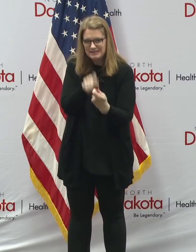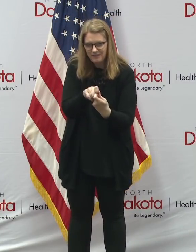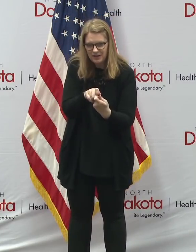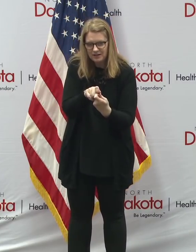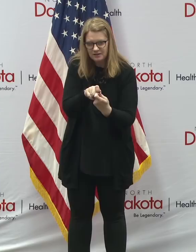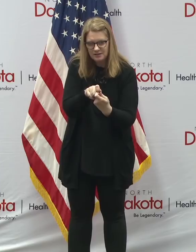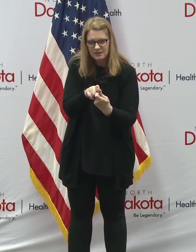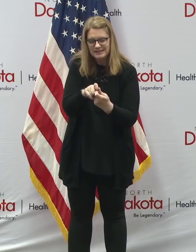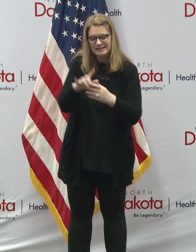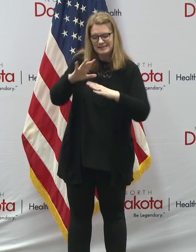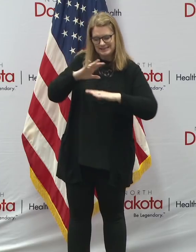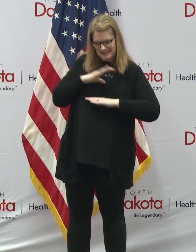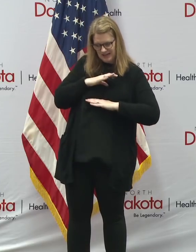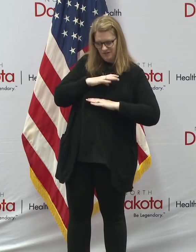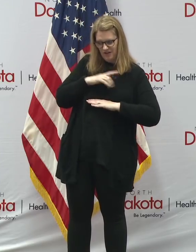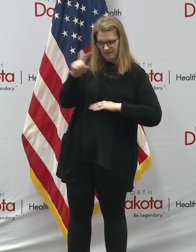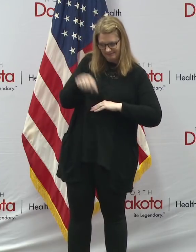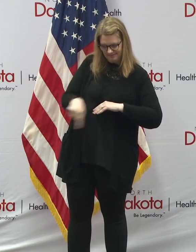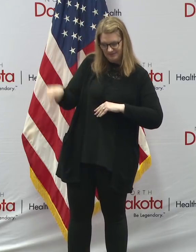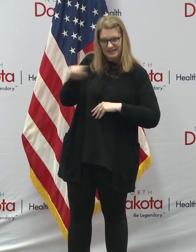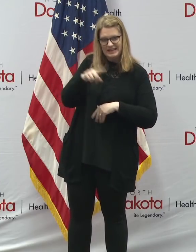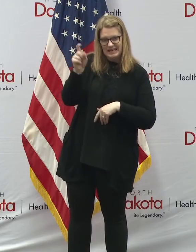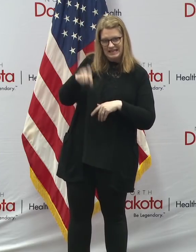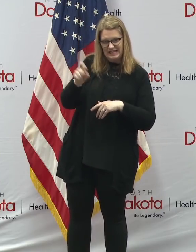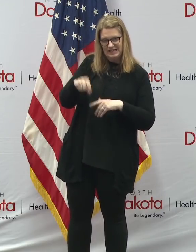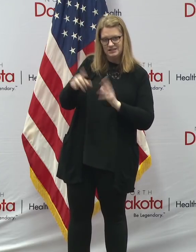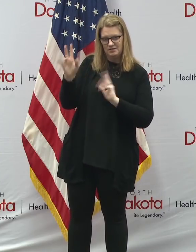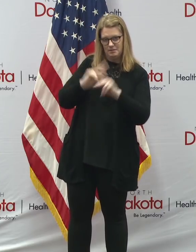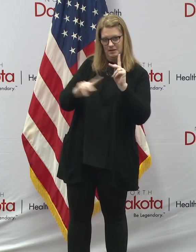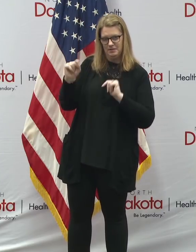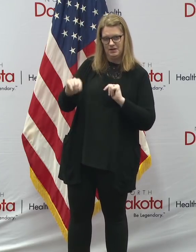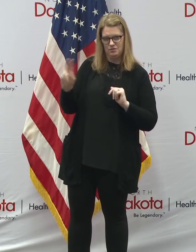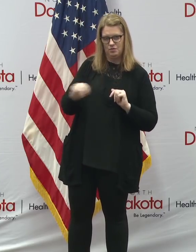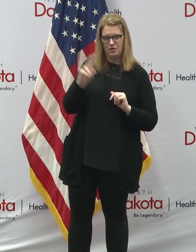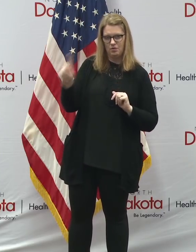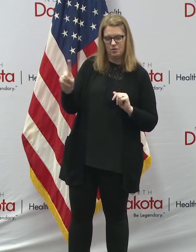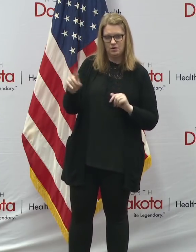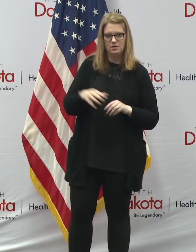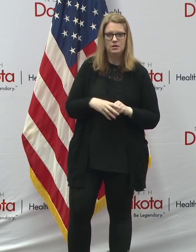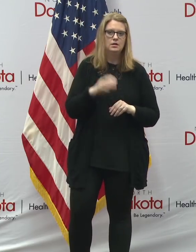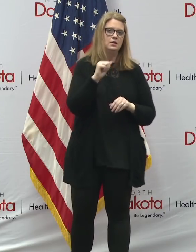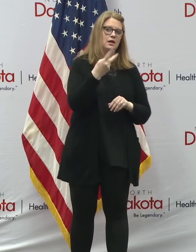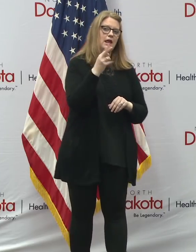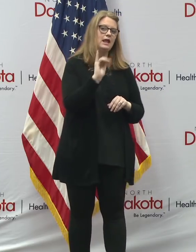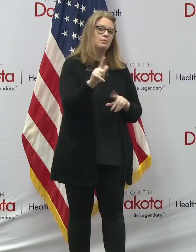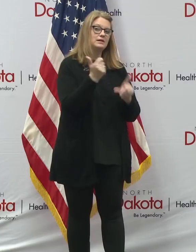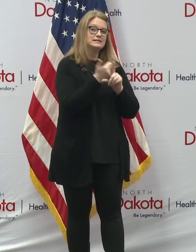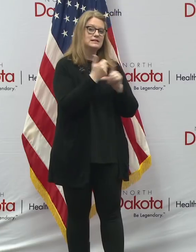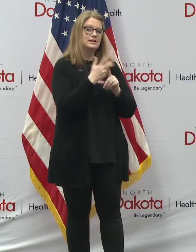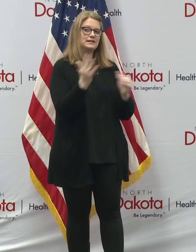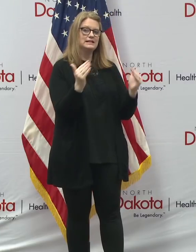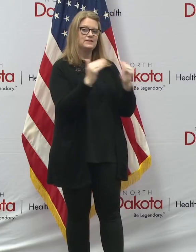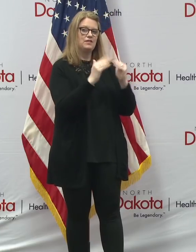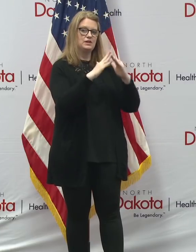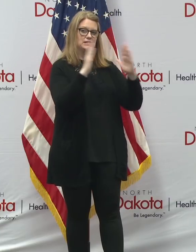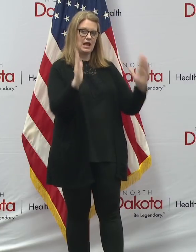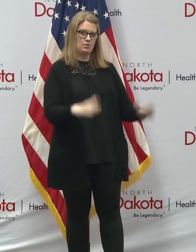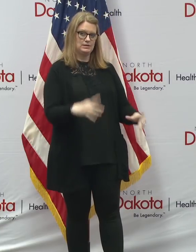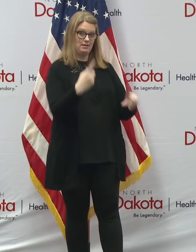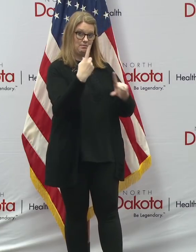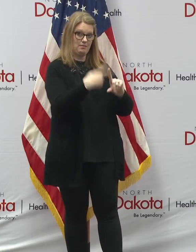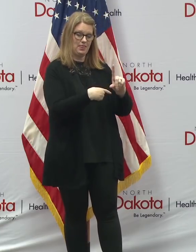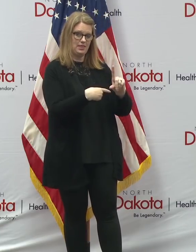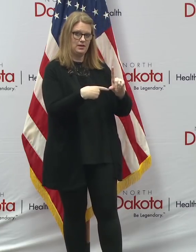specific identified North Dakota needs. April is Fair Housing Month, and today we received